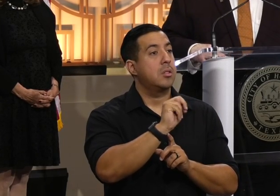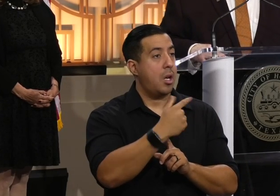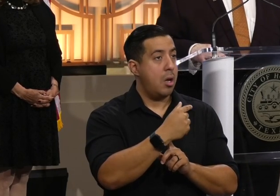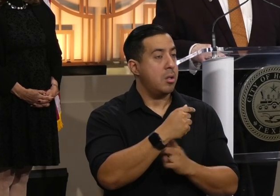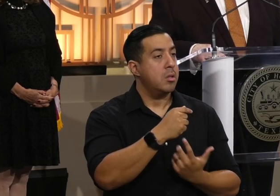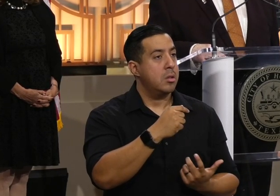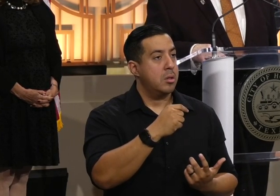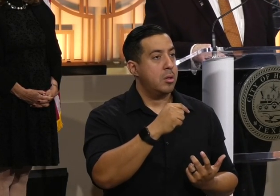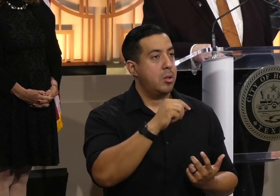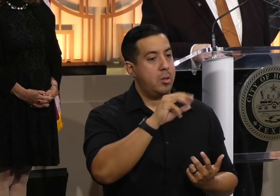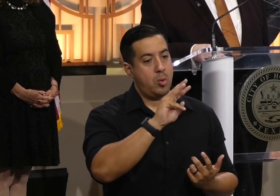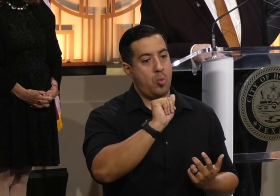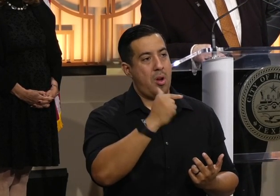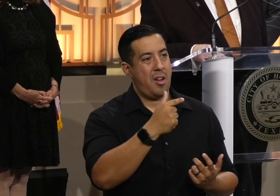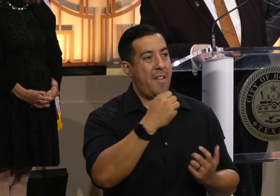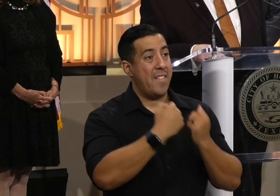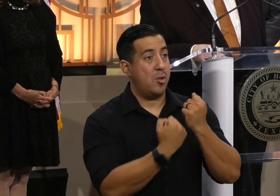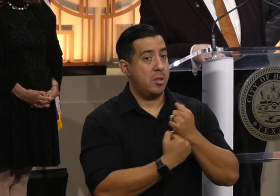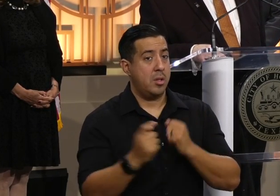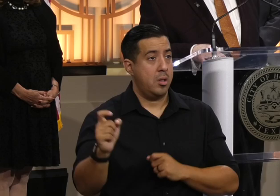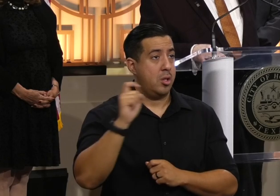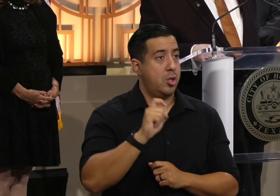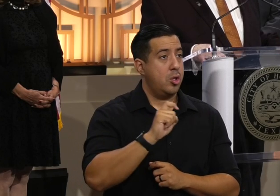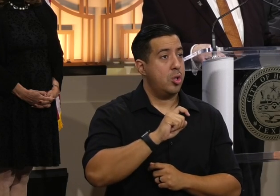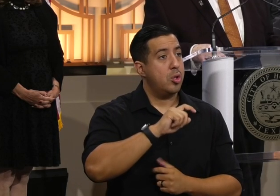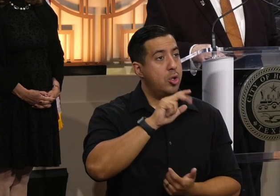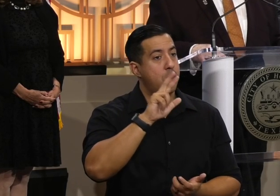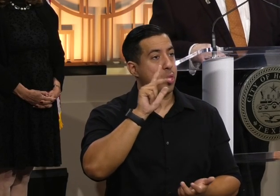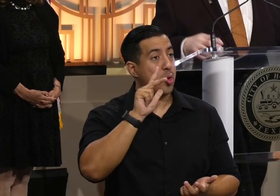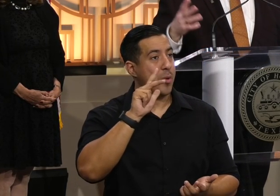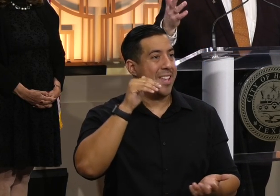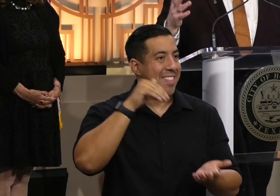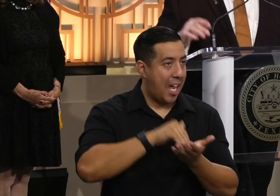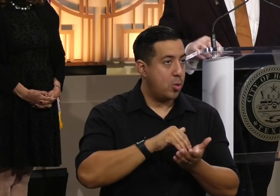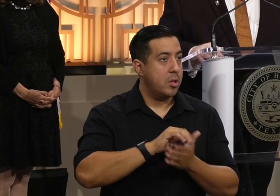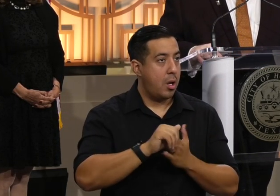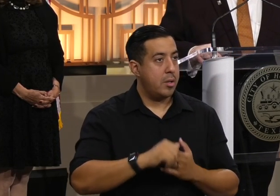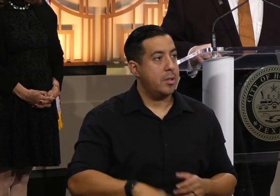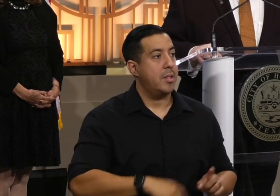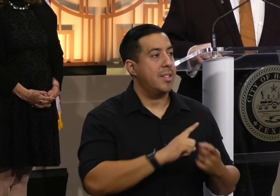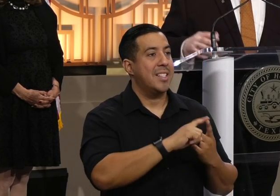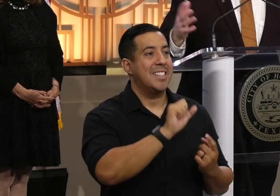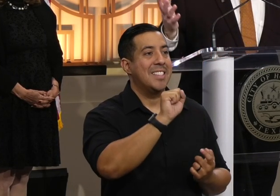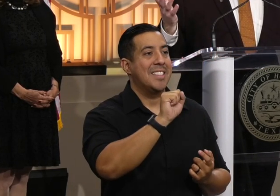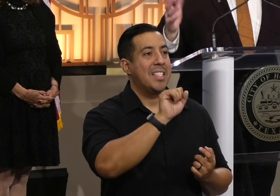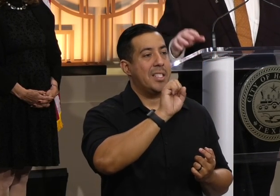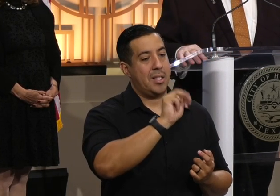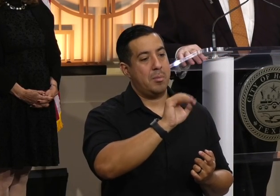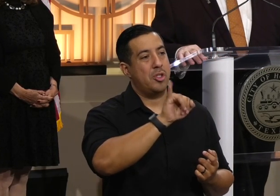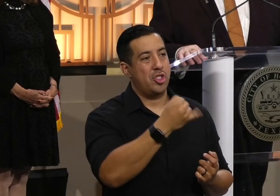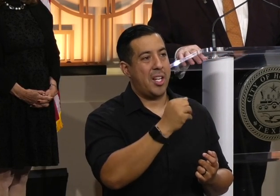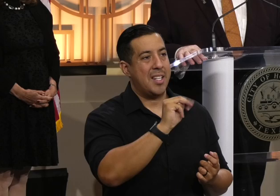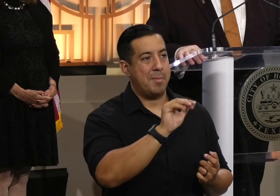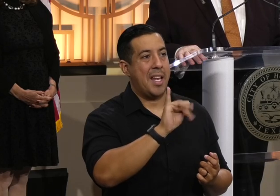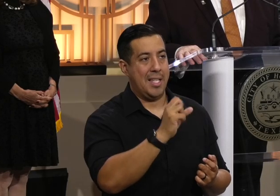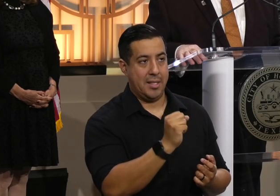has made a gift of $320,000 to our fund, and Carolyn Sabat and MJ Munez are here